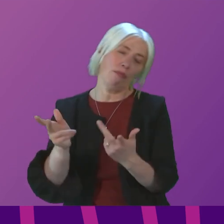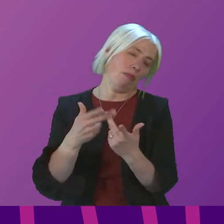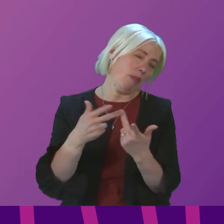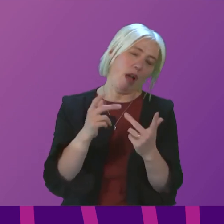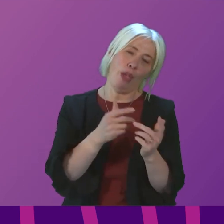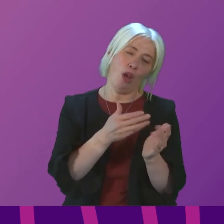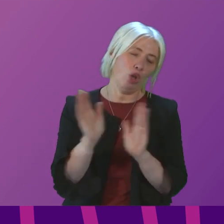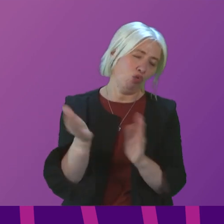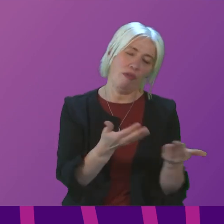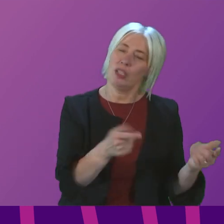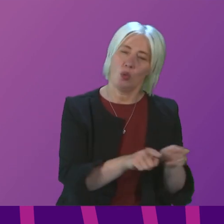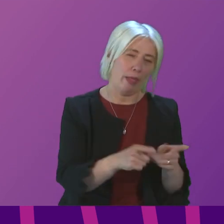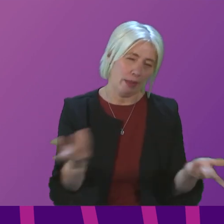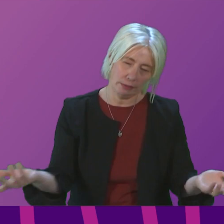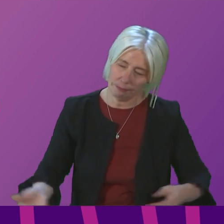other conditions.